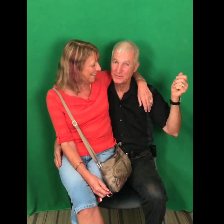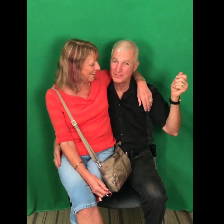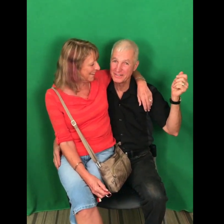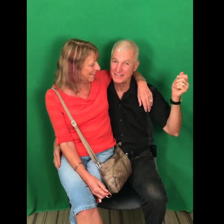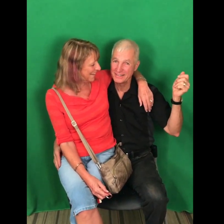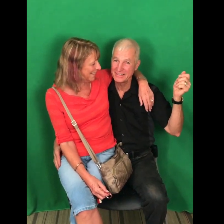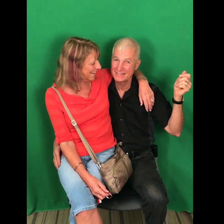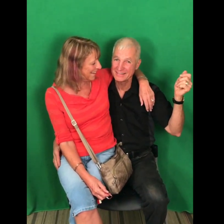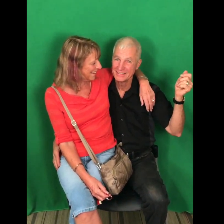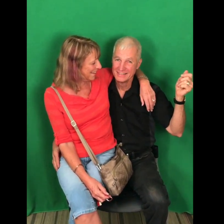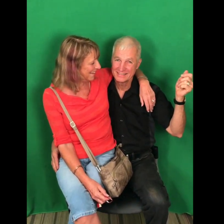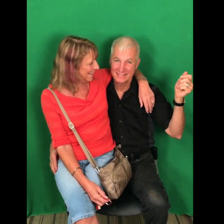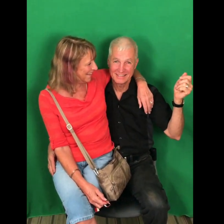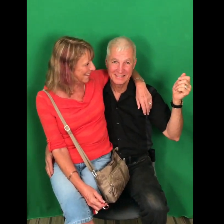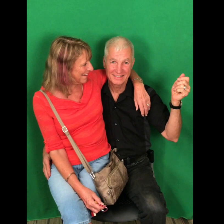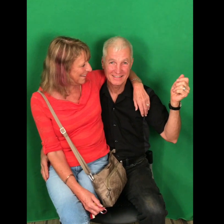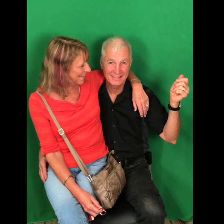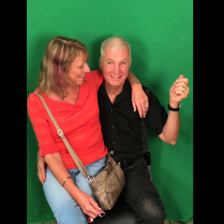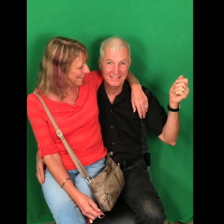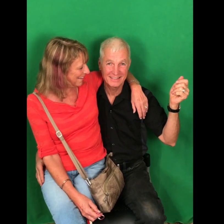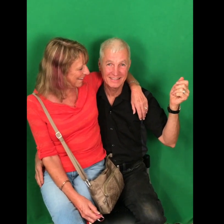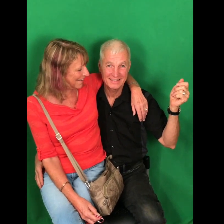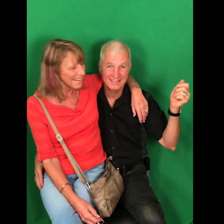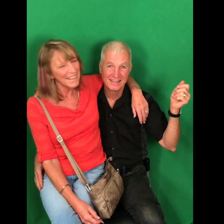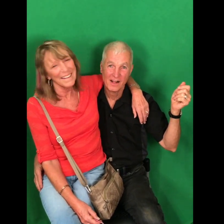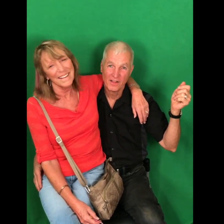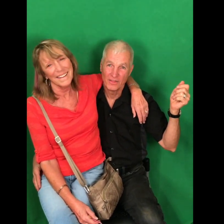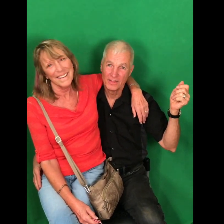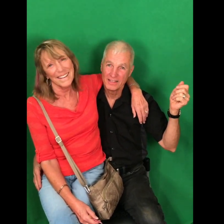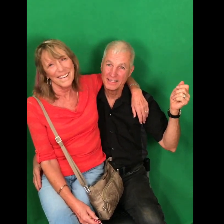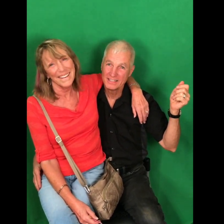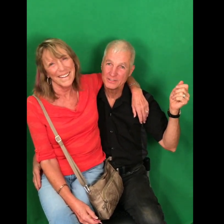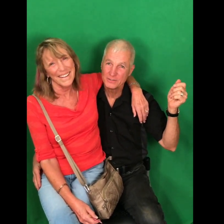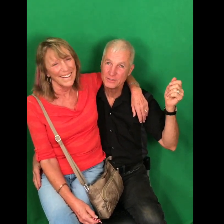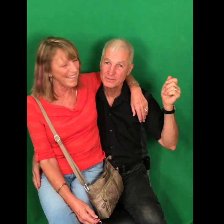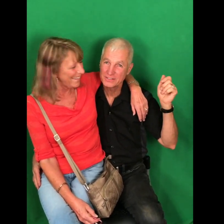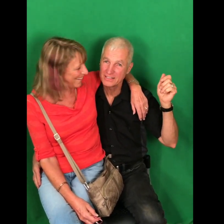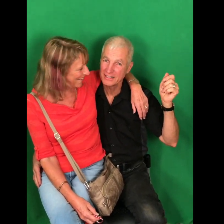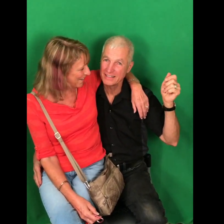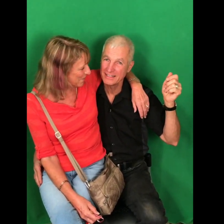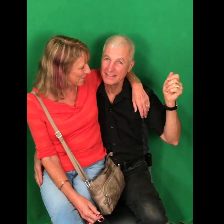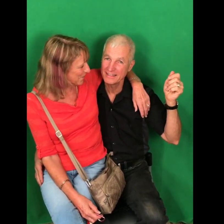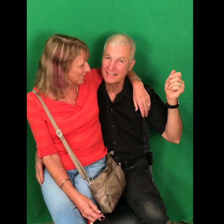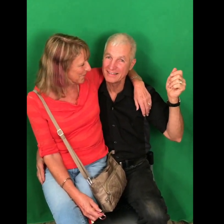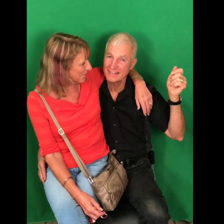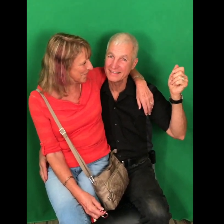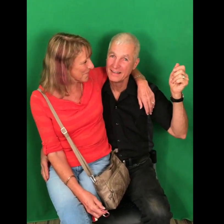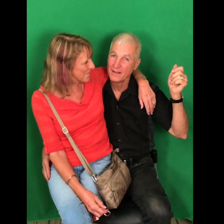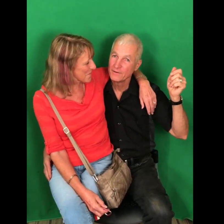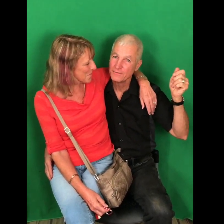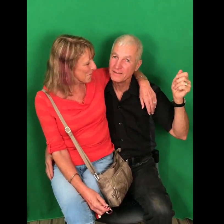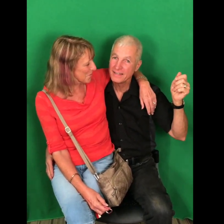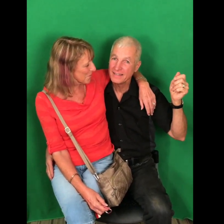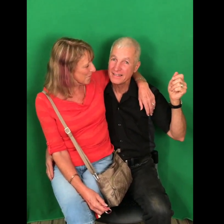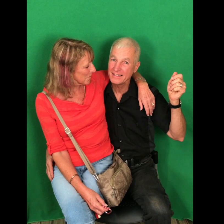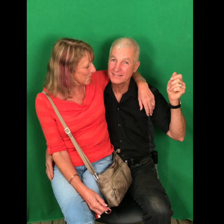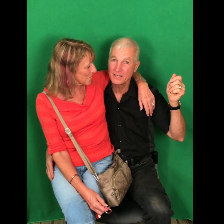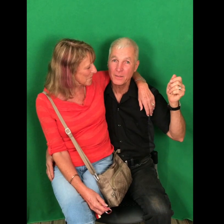ring, ting-a-ling-a-ling, then you sing, Vita